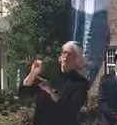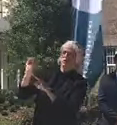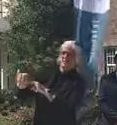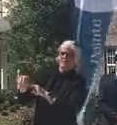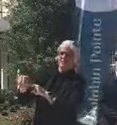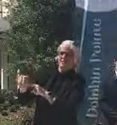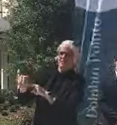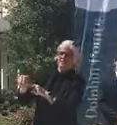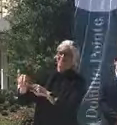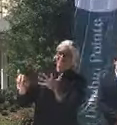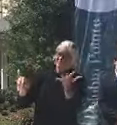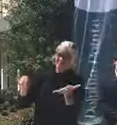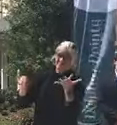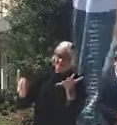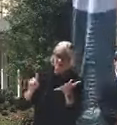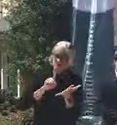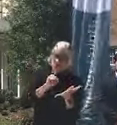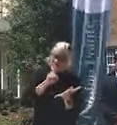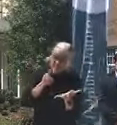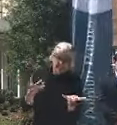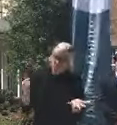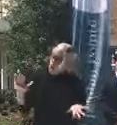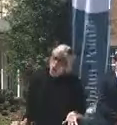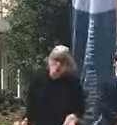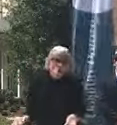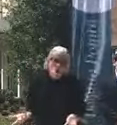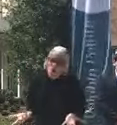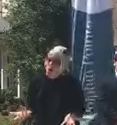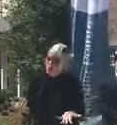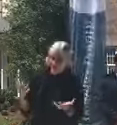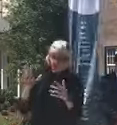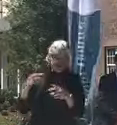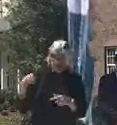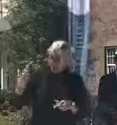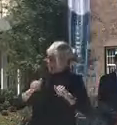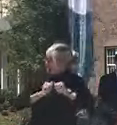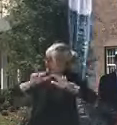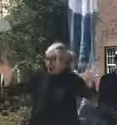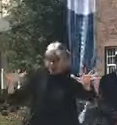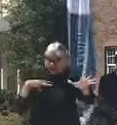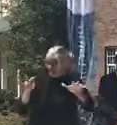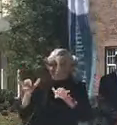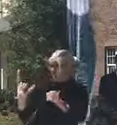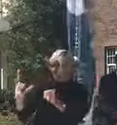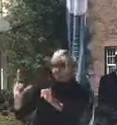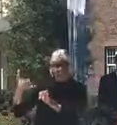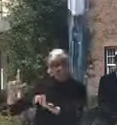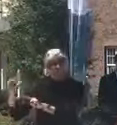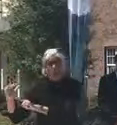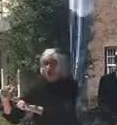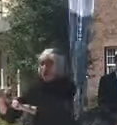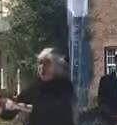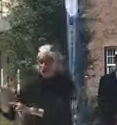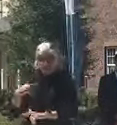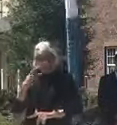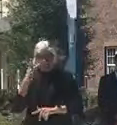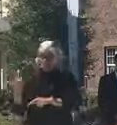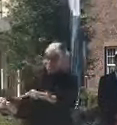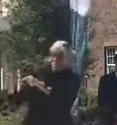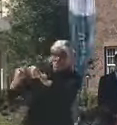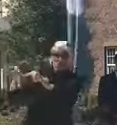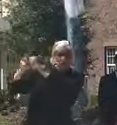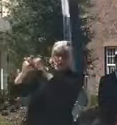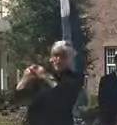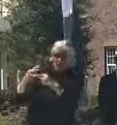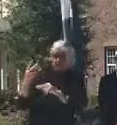That is probably as low as we've had since the beginning of the epidemic. But we've not had anything above 5.5 percent